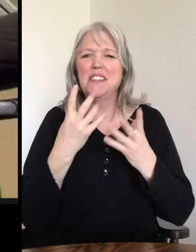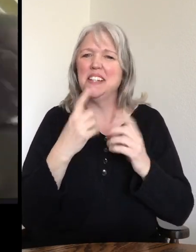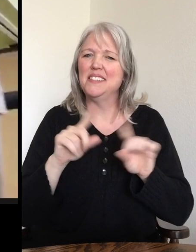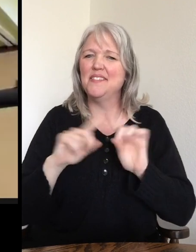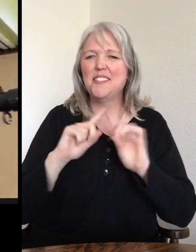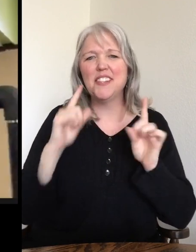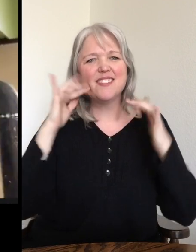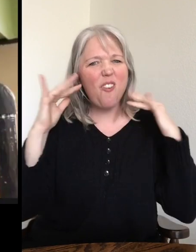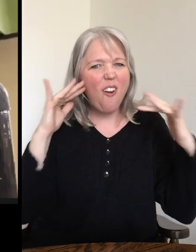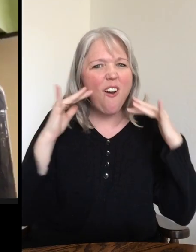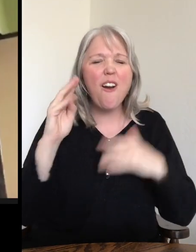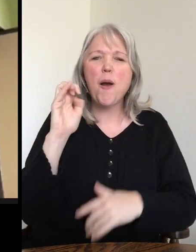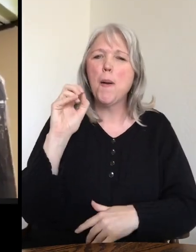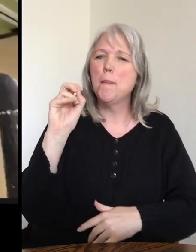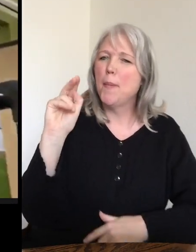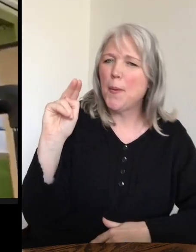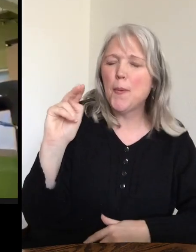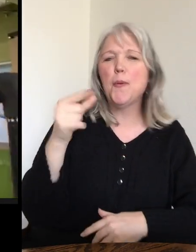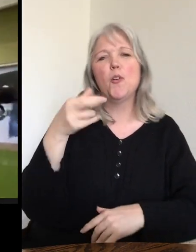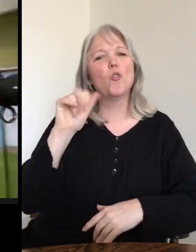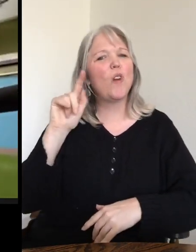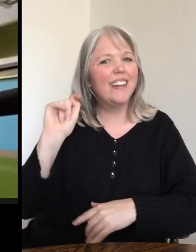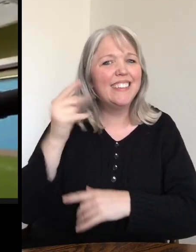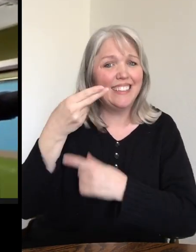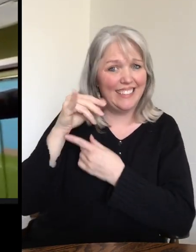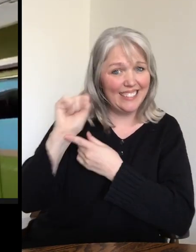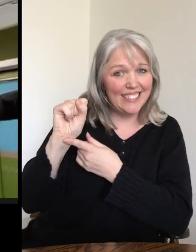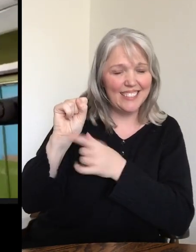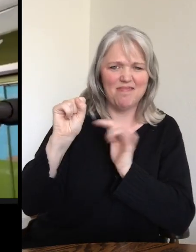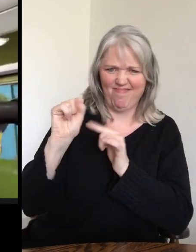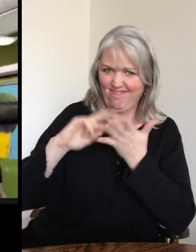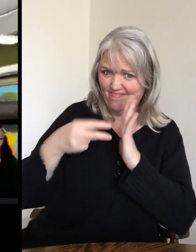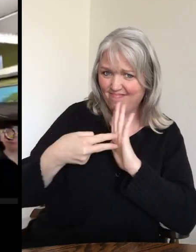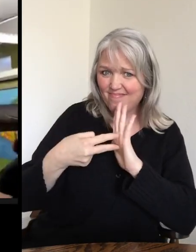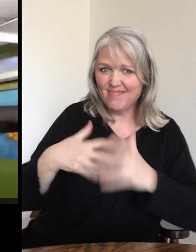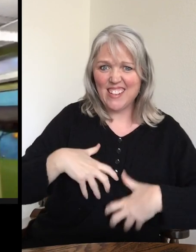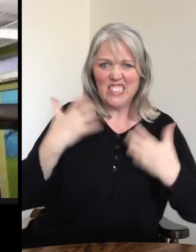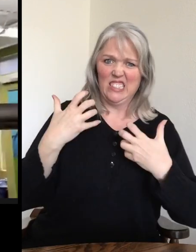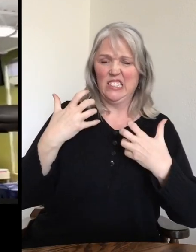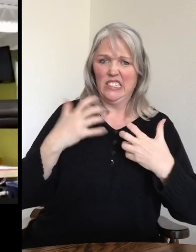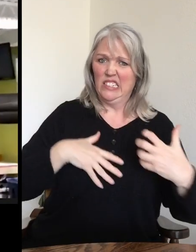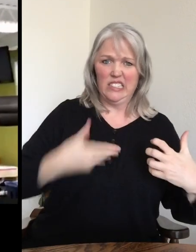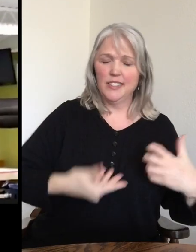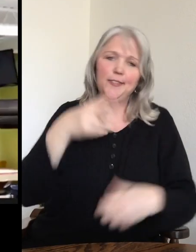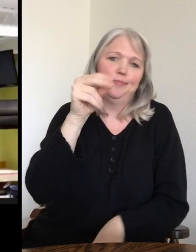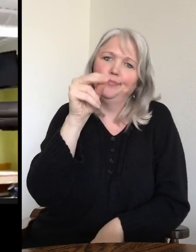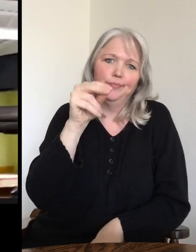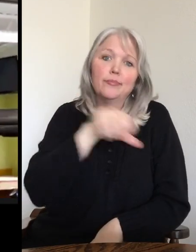moans or grunts or hisses or huffs. And hissing doesn't always mean that he's upset. Unlike